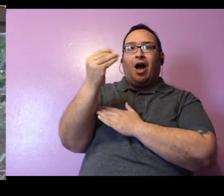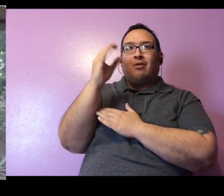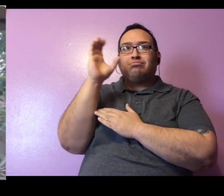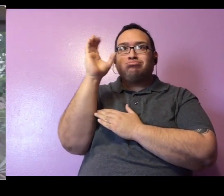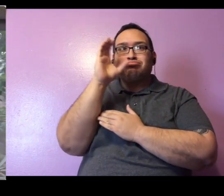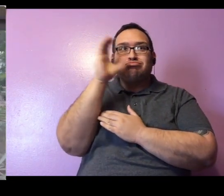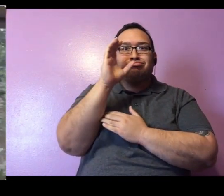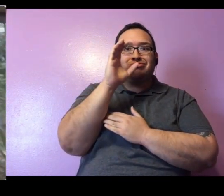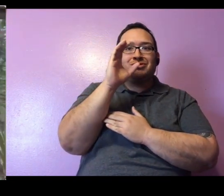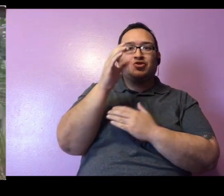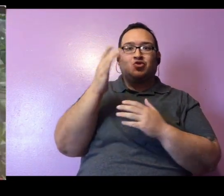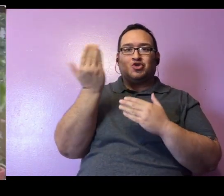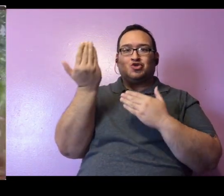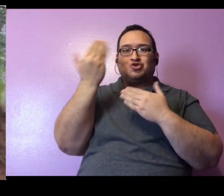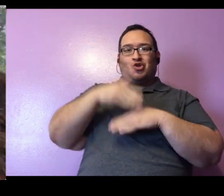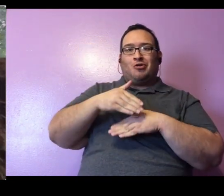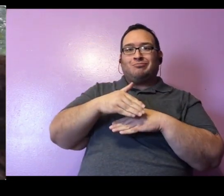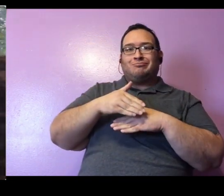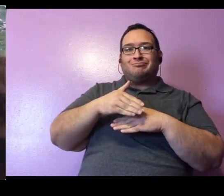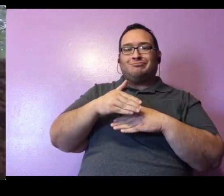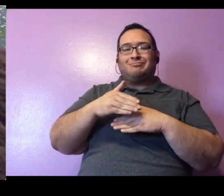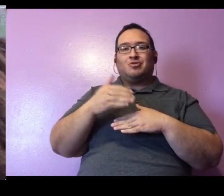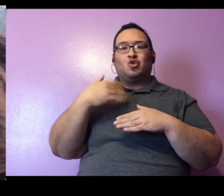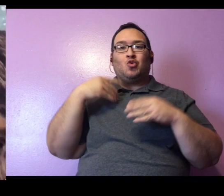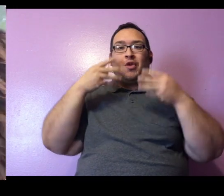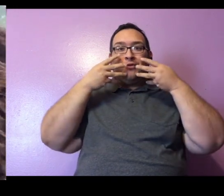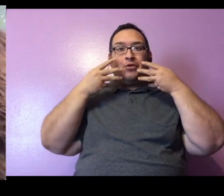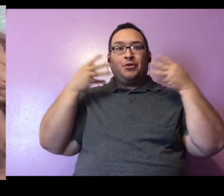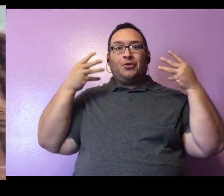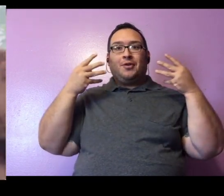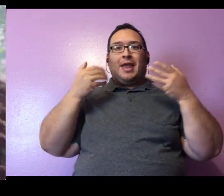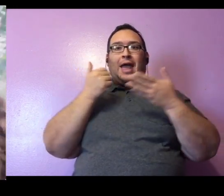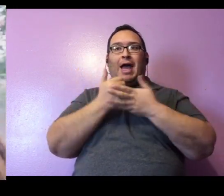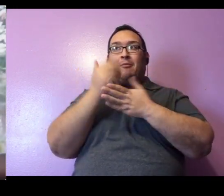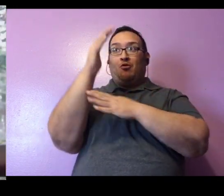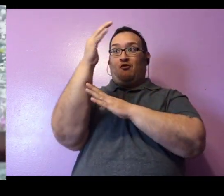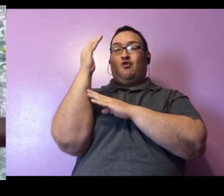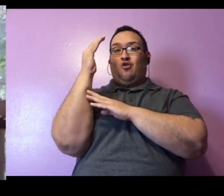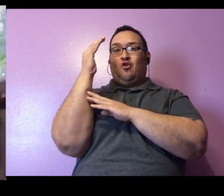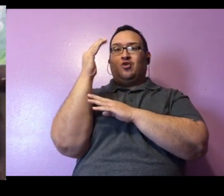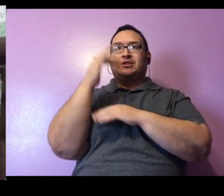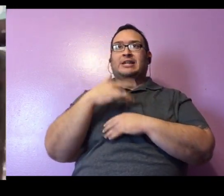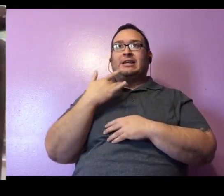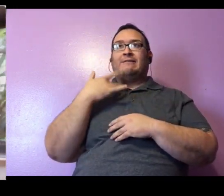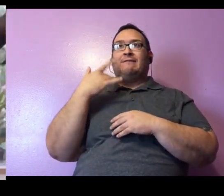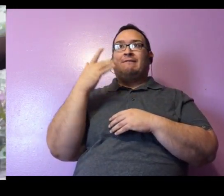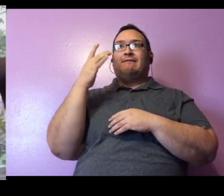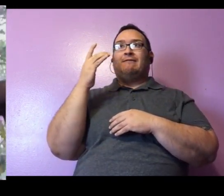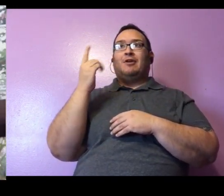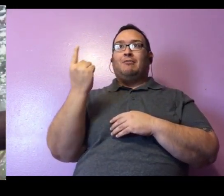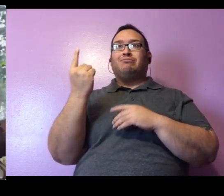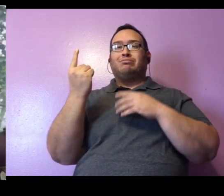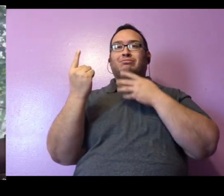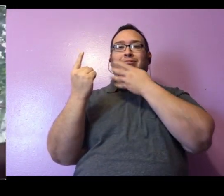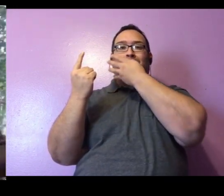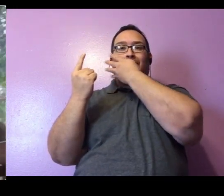So Lucille uses those whiskers to help her feel around the forest and up in the trees where she lives because she's an